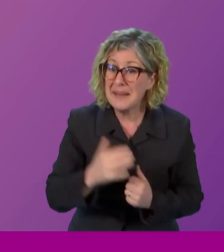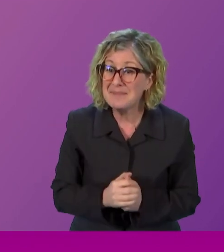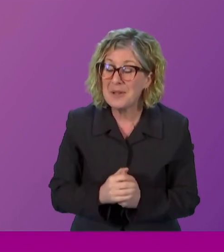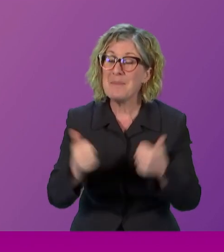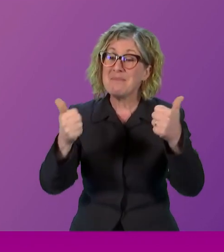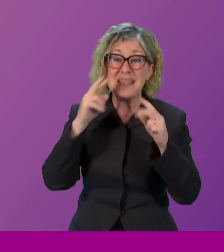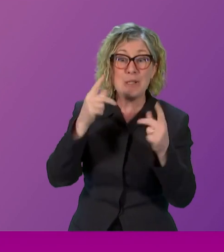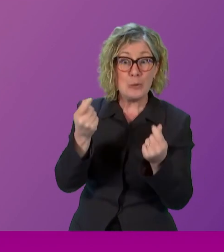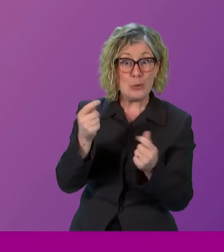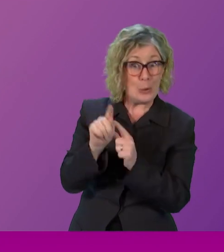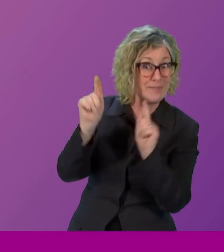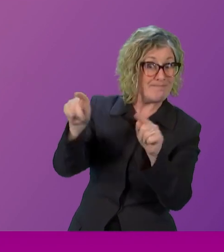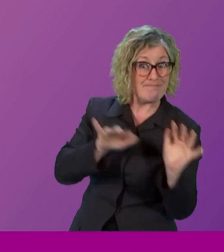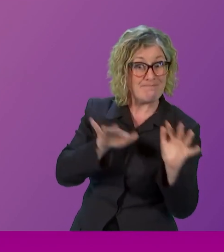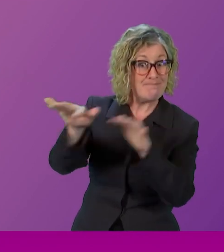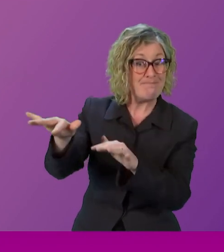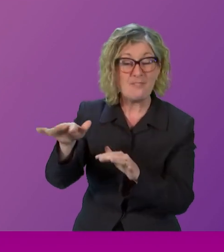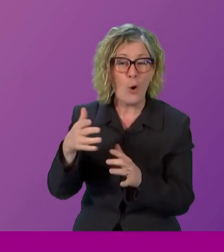care. Thank you. you.